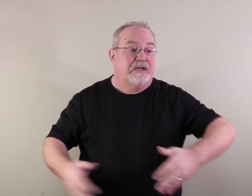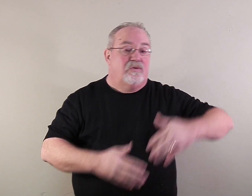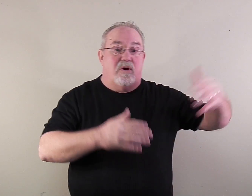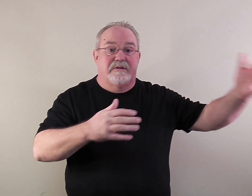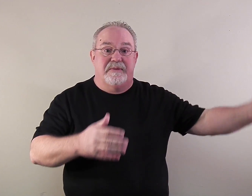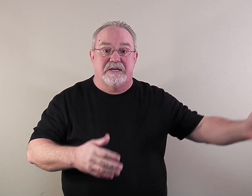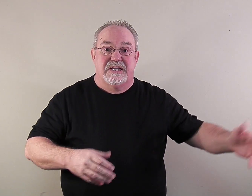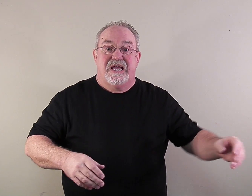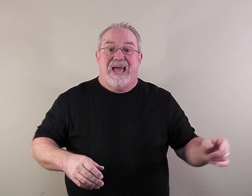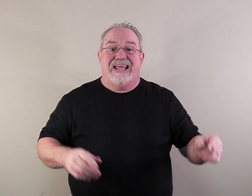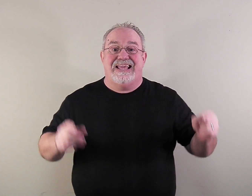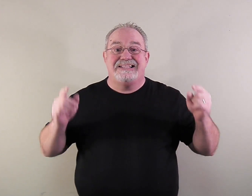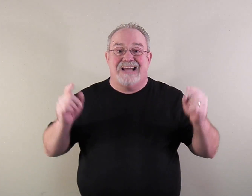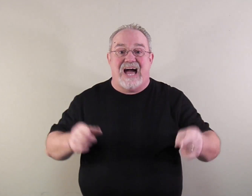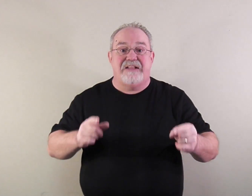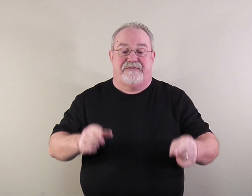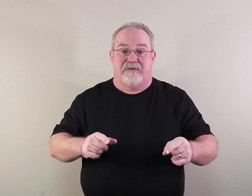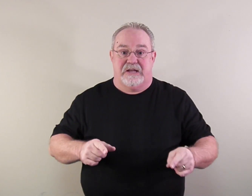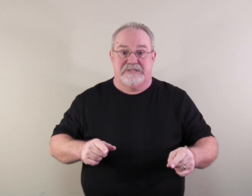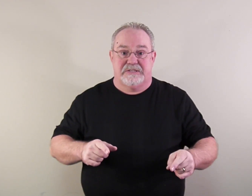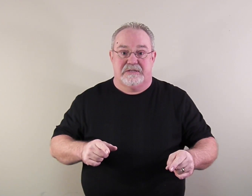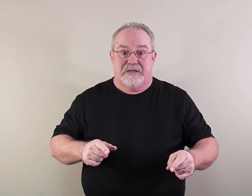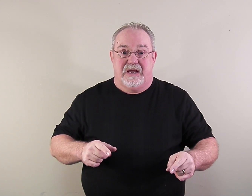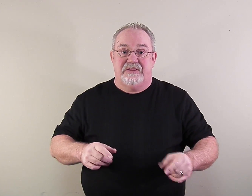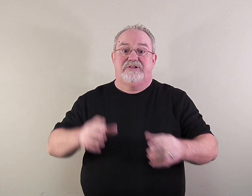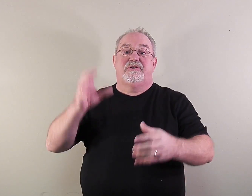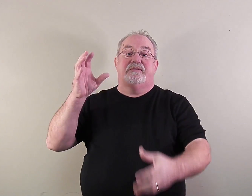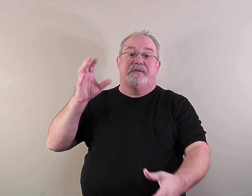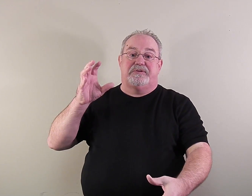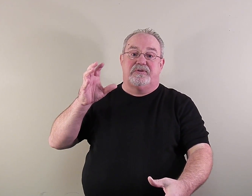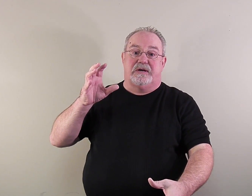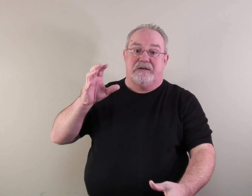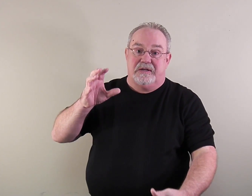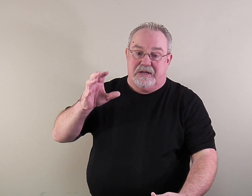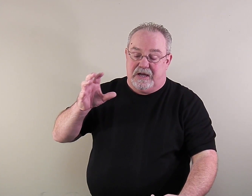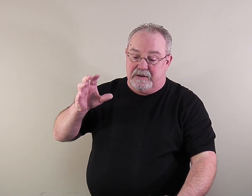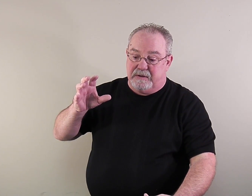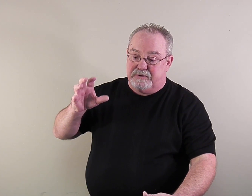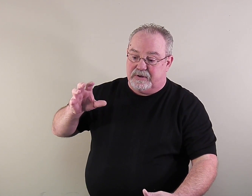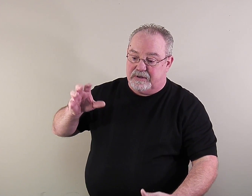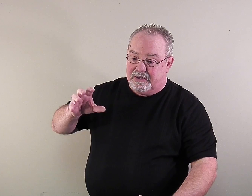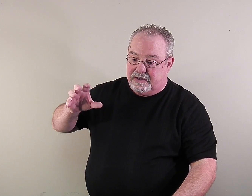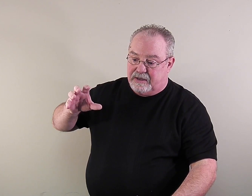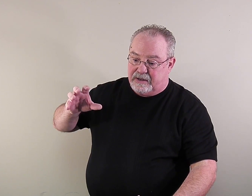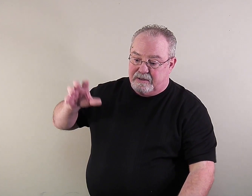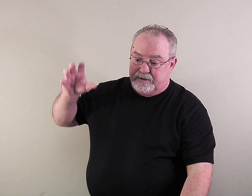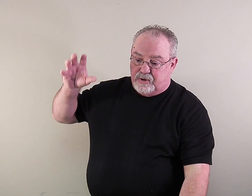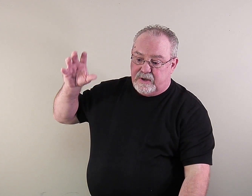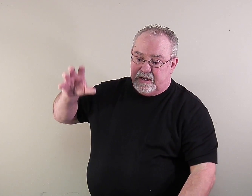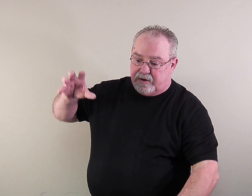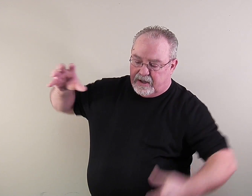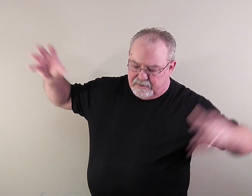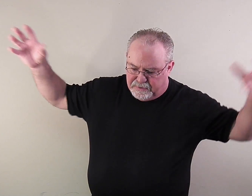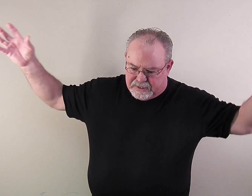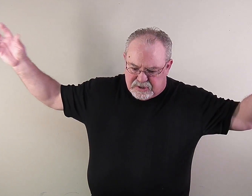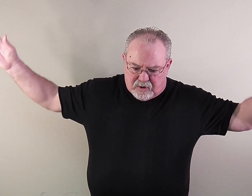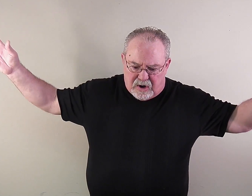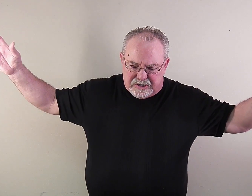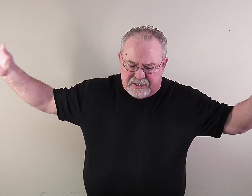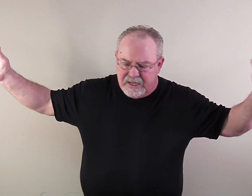walked among us, and he died for us. And they took him up to a tree, and they built this cross, and